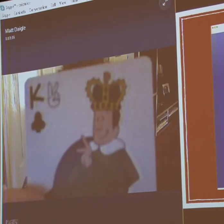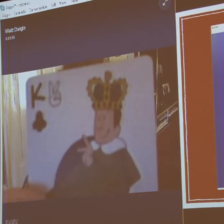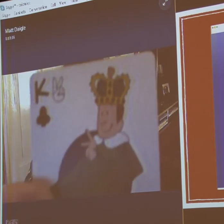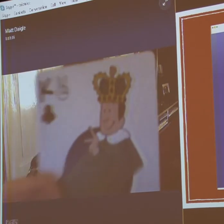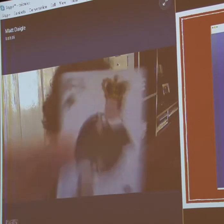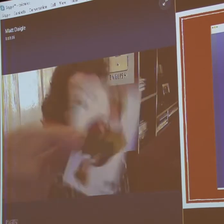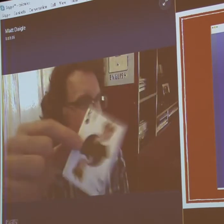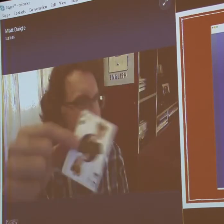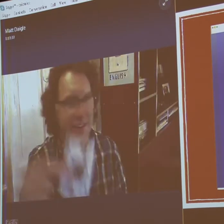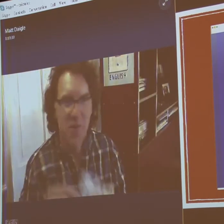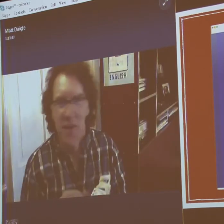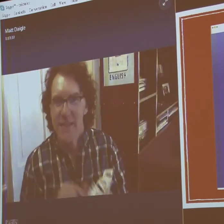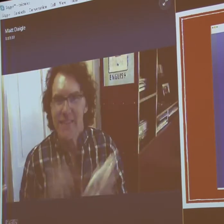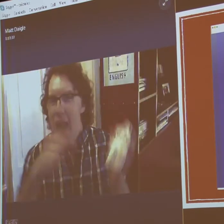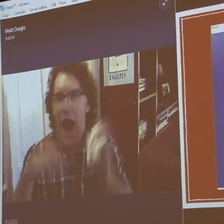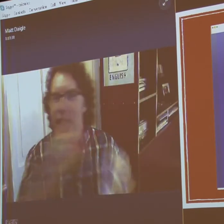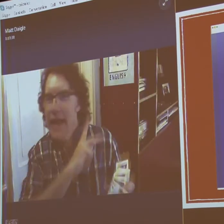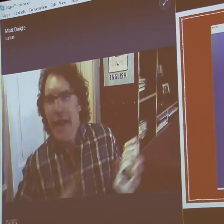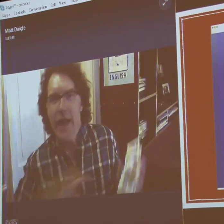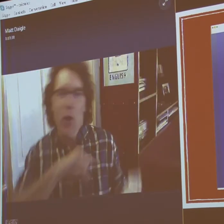I'm the king, and I'm signing king.